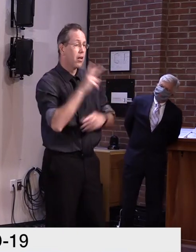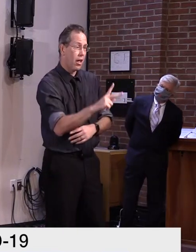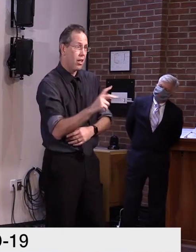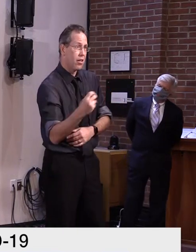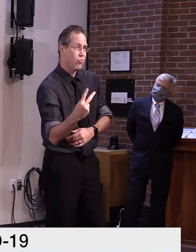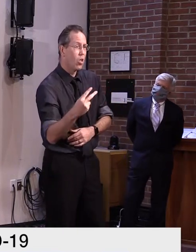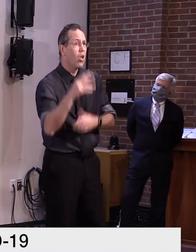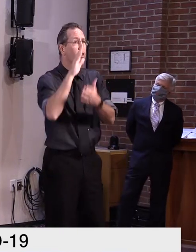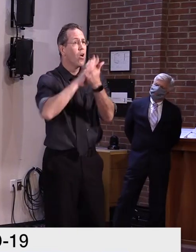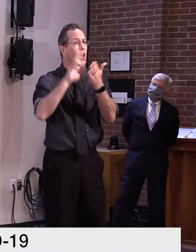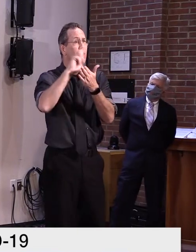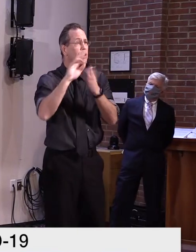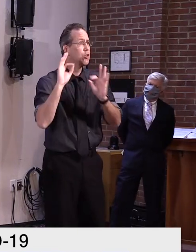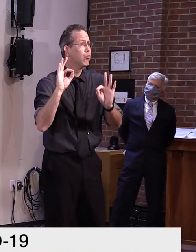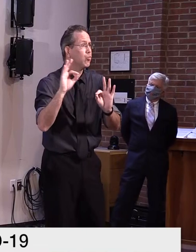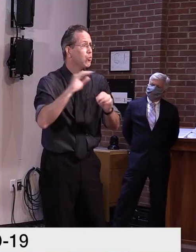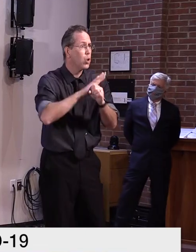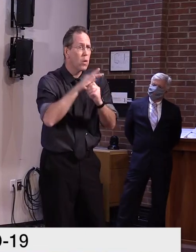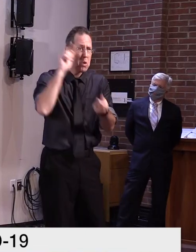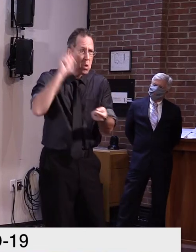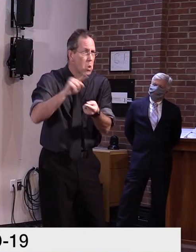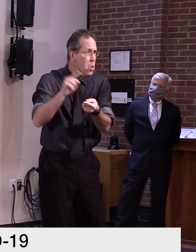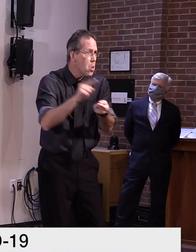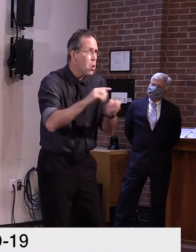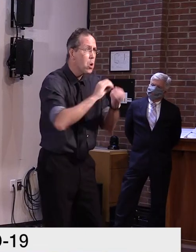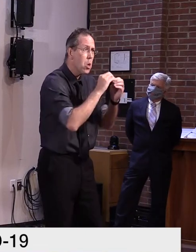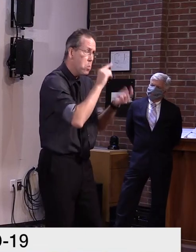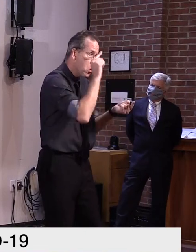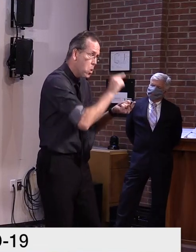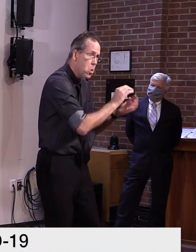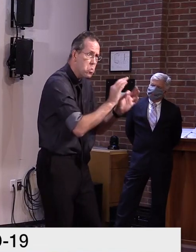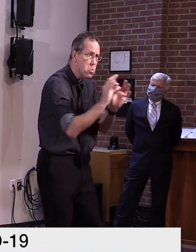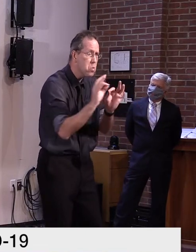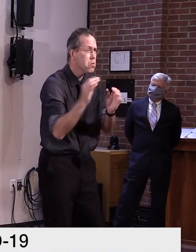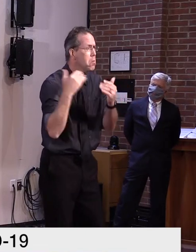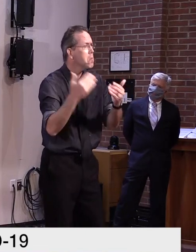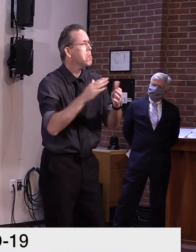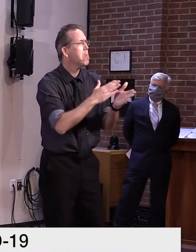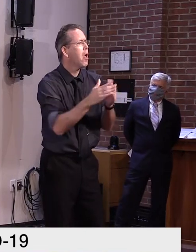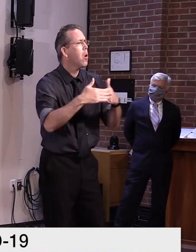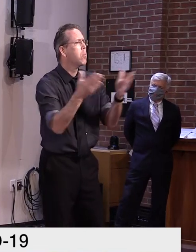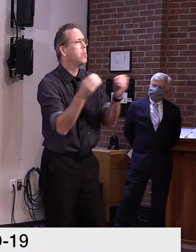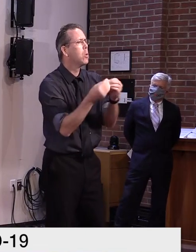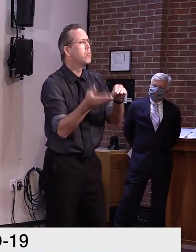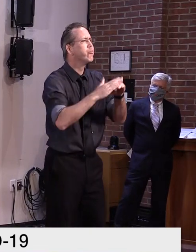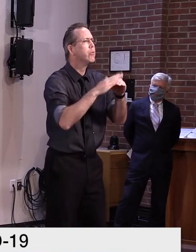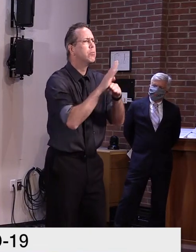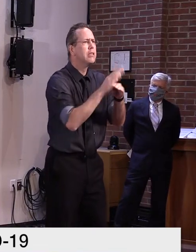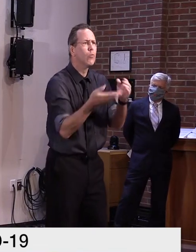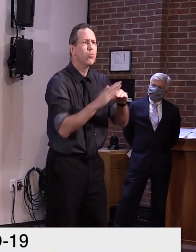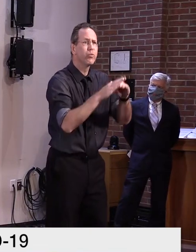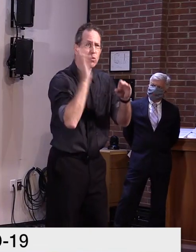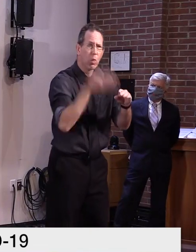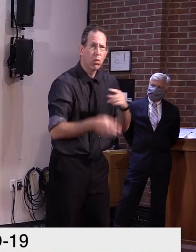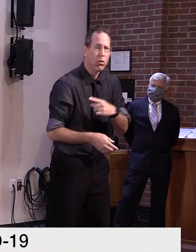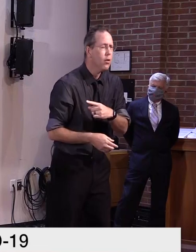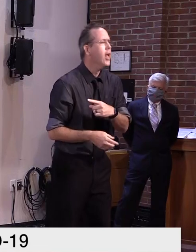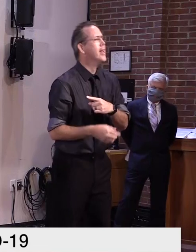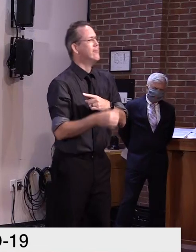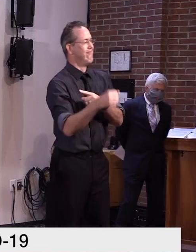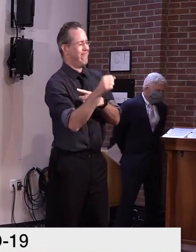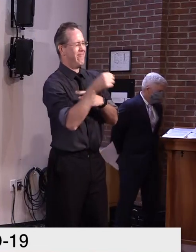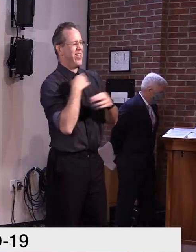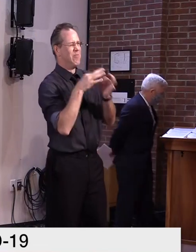on Tuesday, I believe, you know, we'd be focusing on the hospitality sector. It's the one that has been, uh, the greatest, uh, greatest